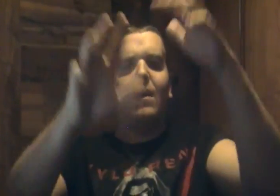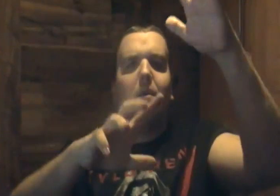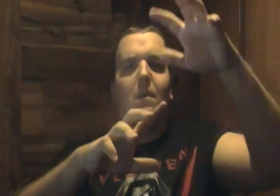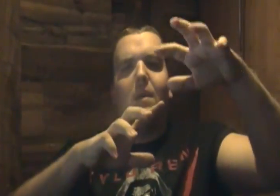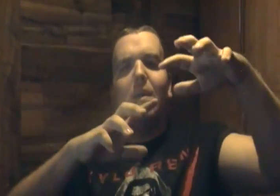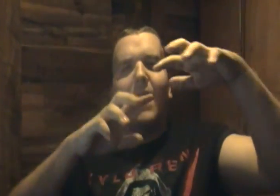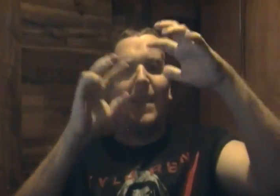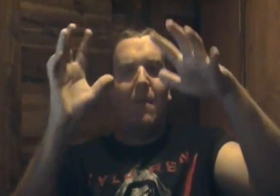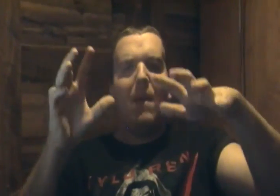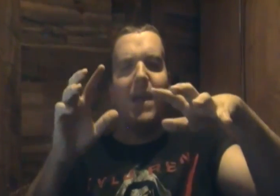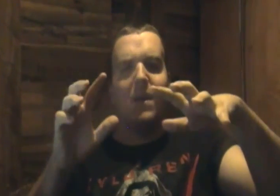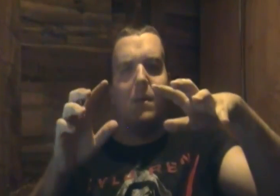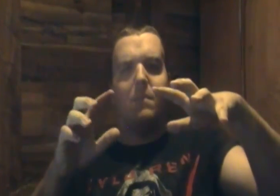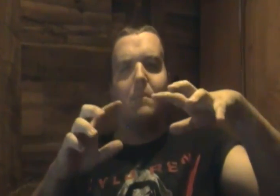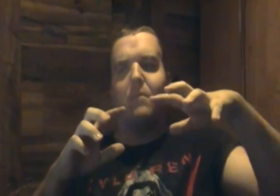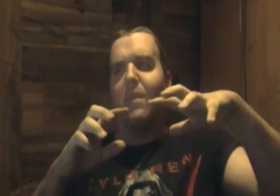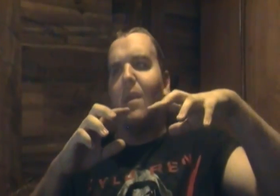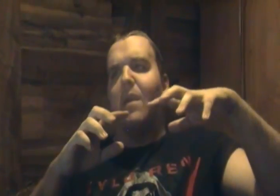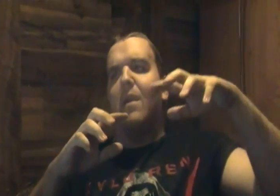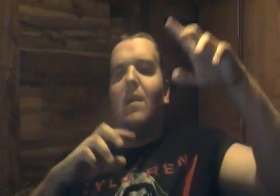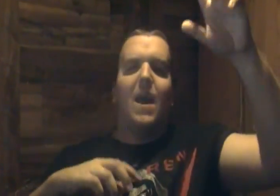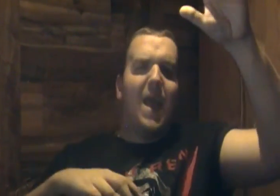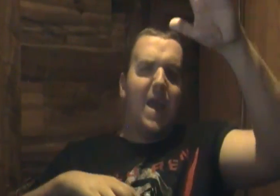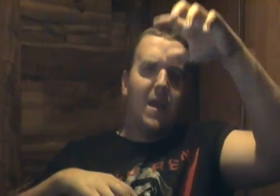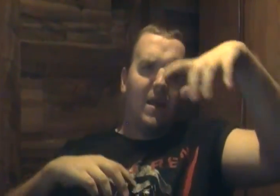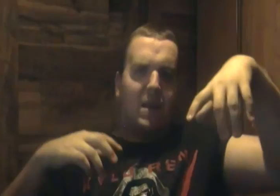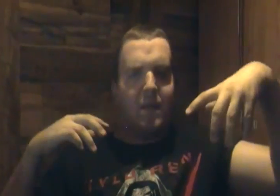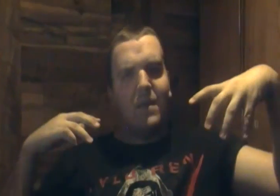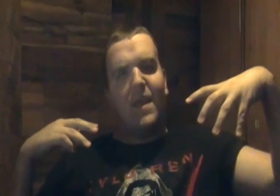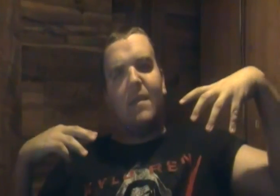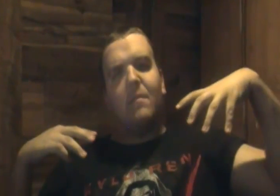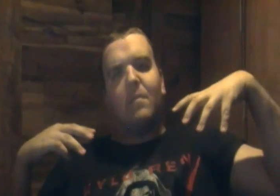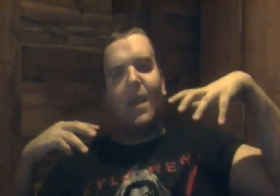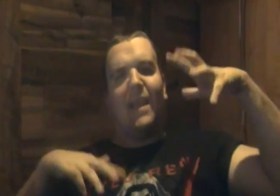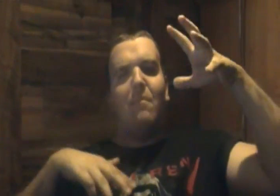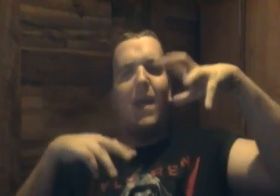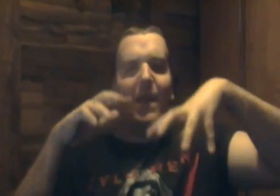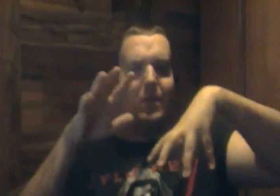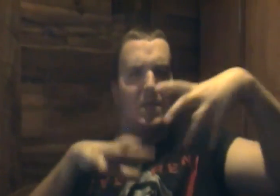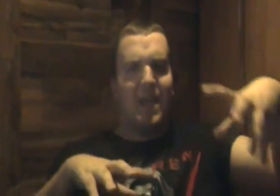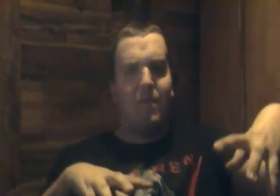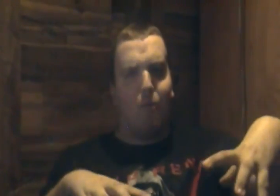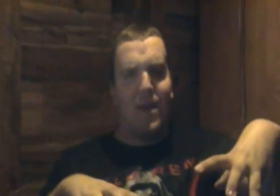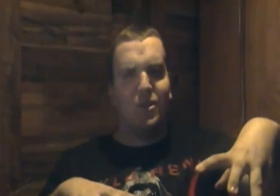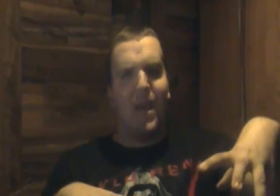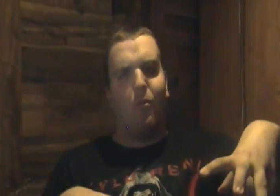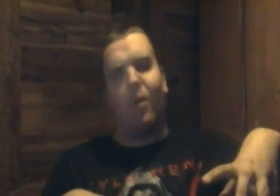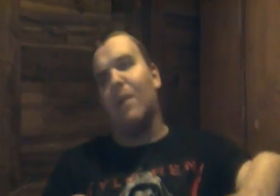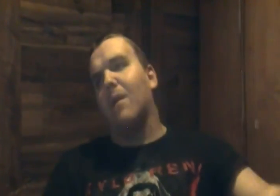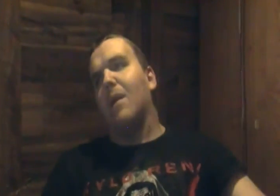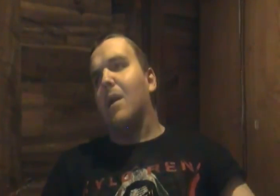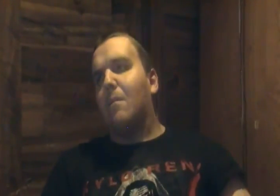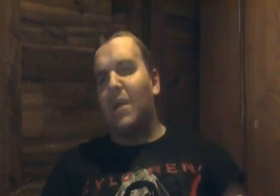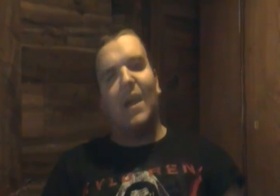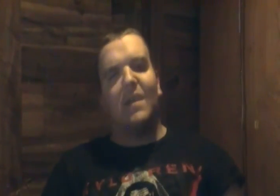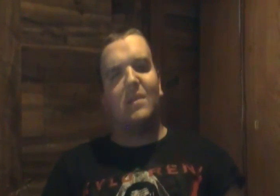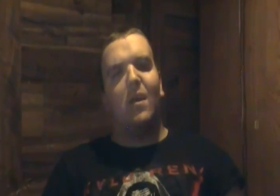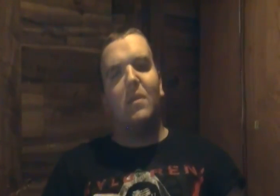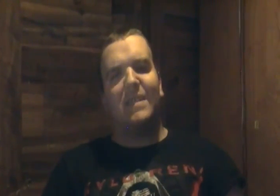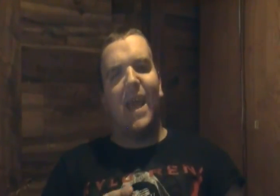they climb back up and then they climb back up to escape the red jaguar because Noah's